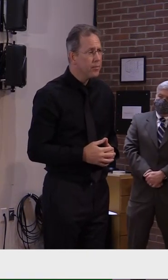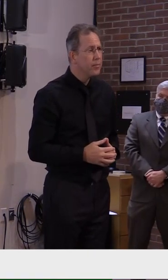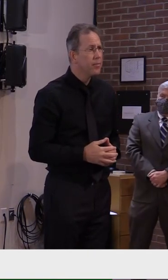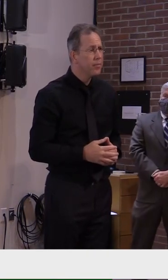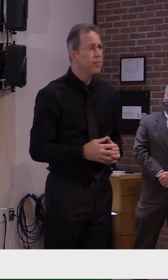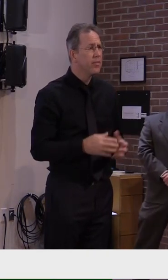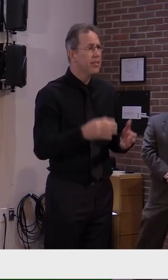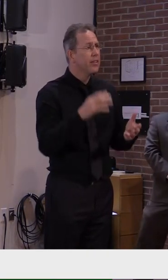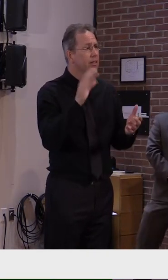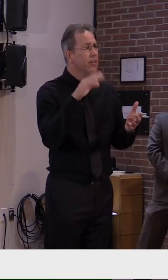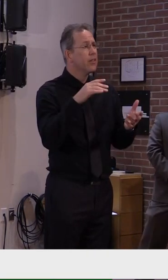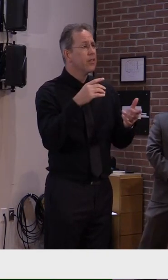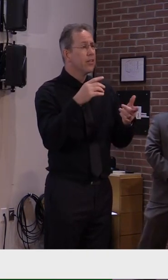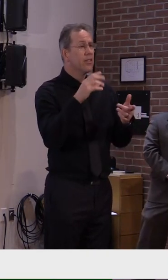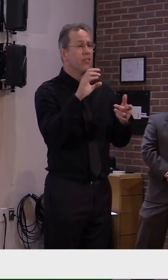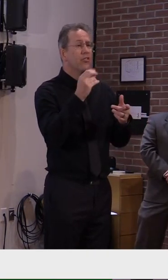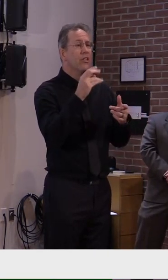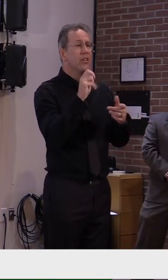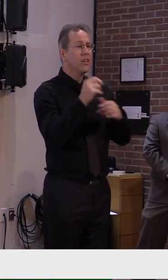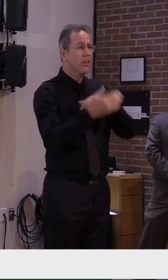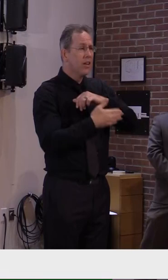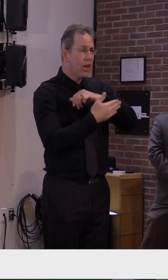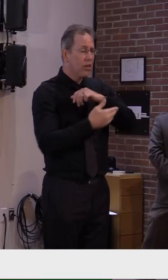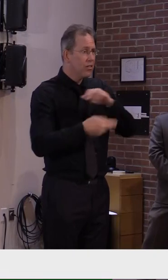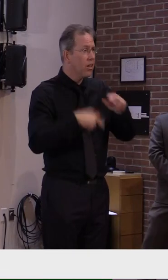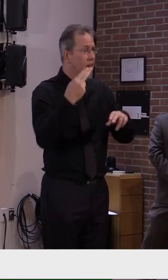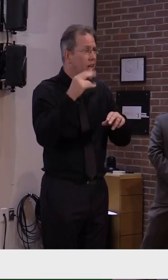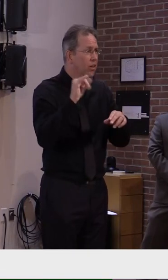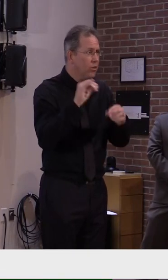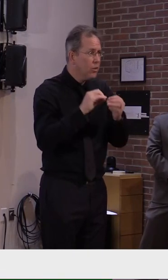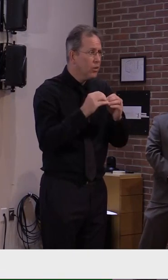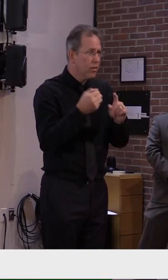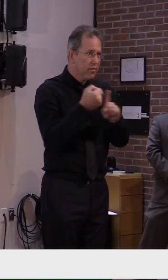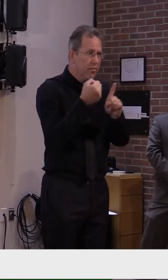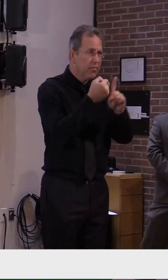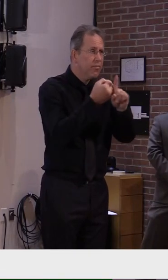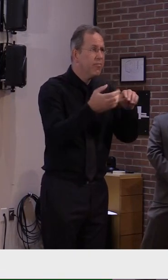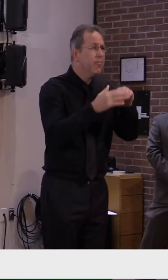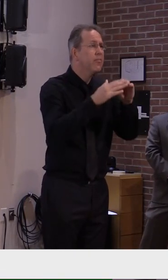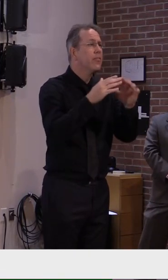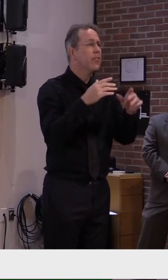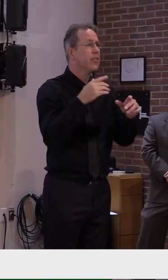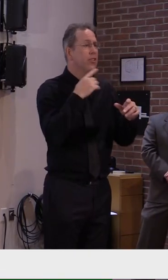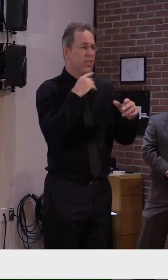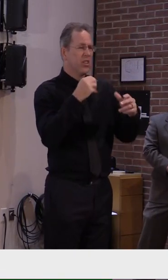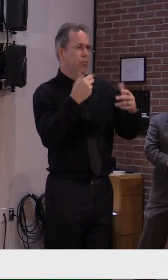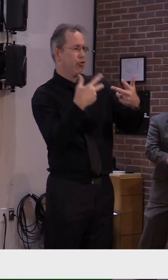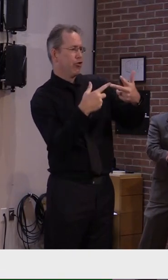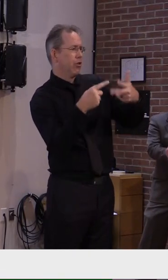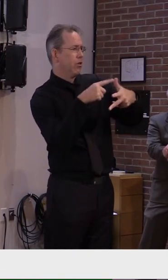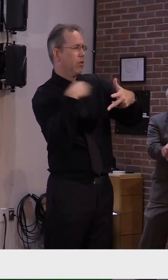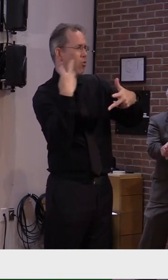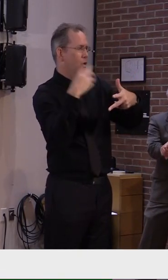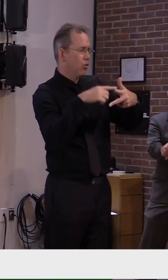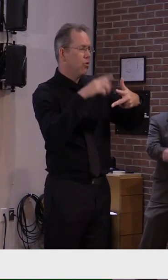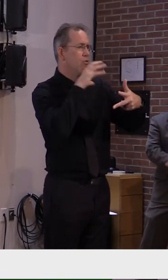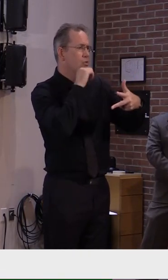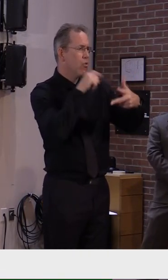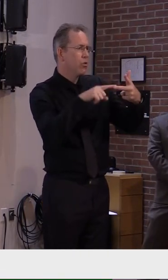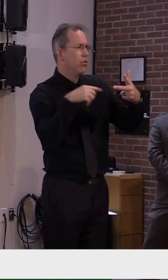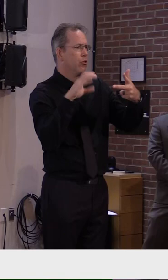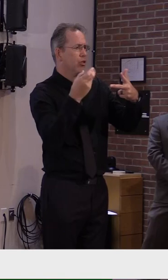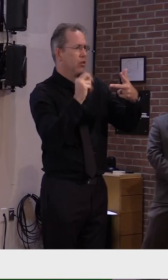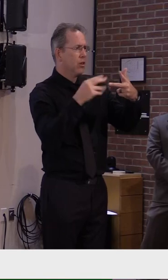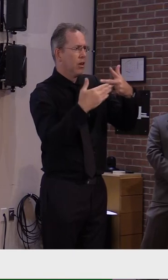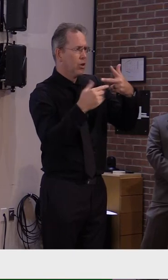at this point in time. Though certainly it ranks third, more active than the brunt of the rest of the counties in the state, which